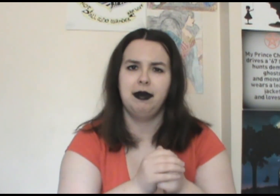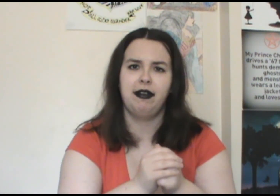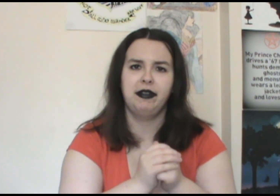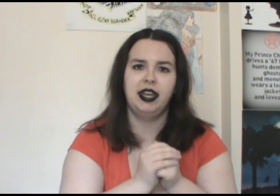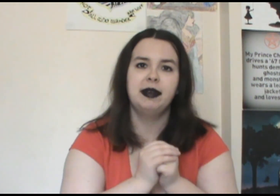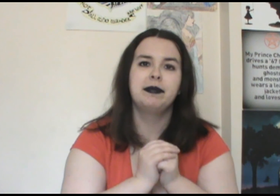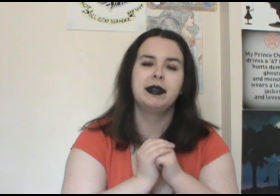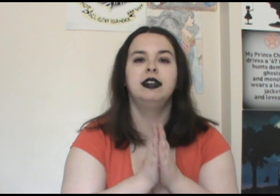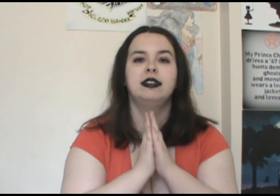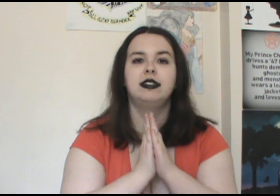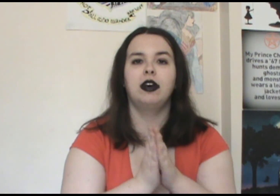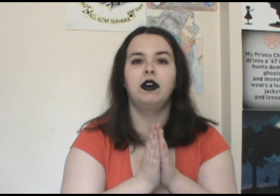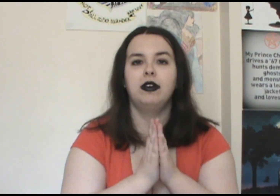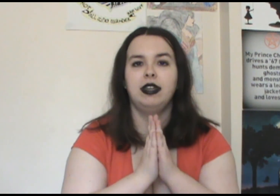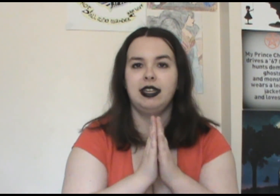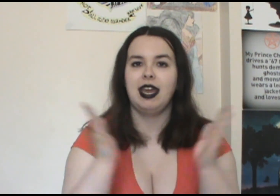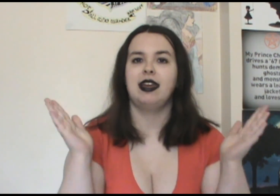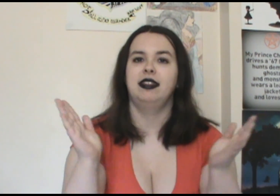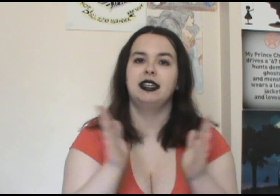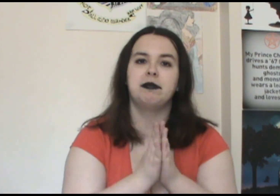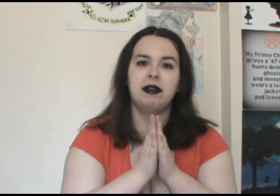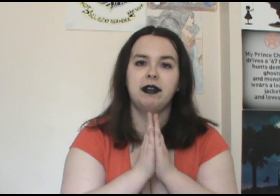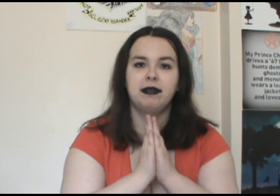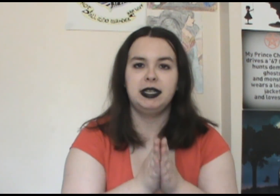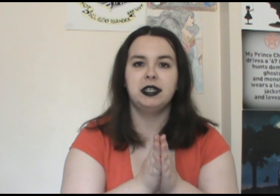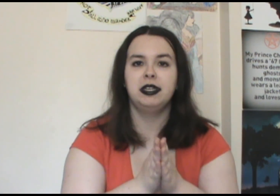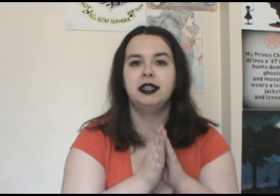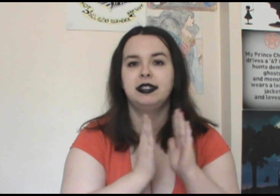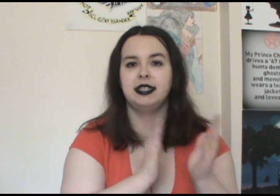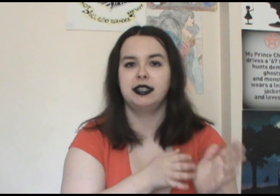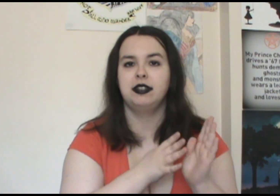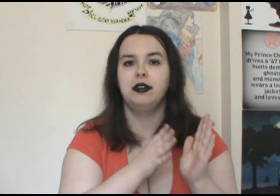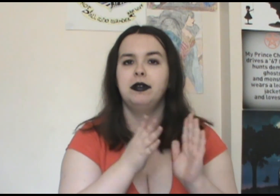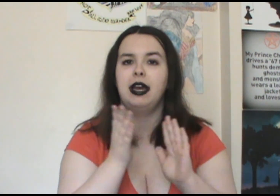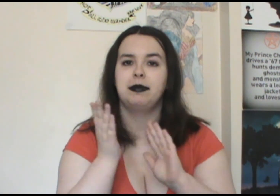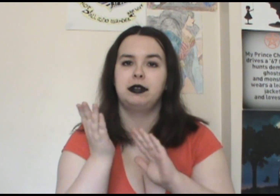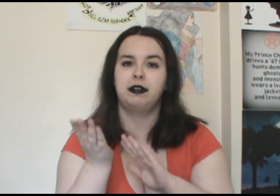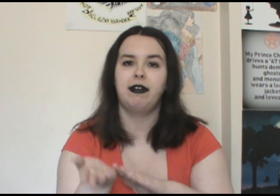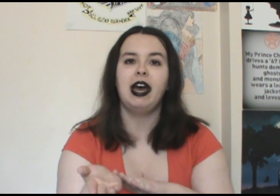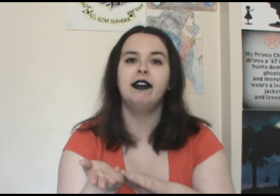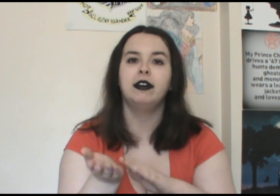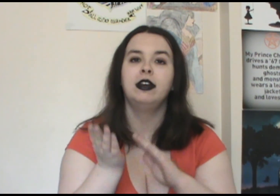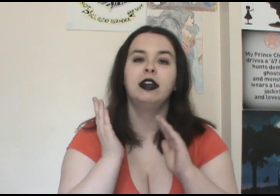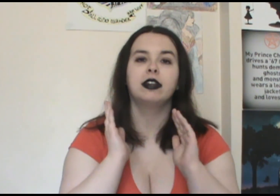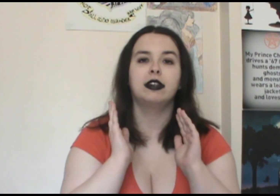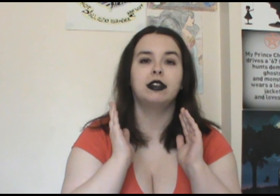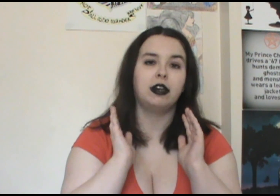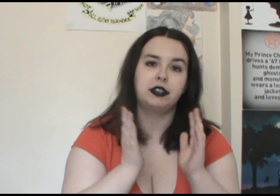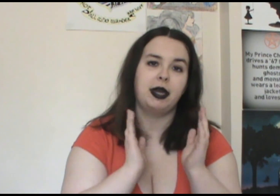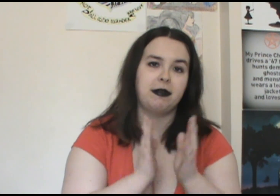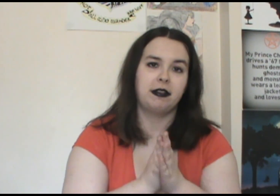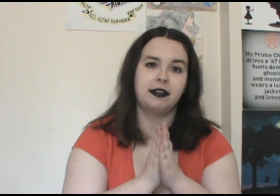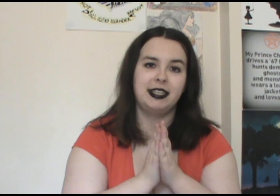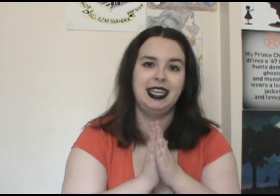of everything. So yeah that's my review of Legion season 2 episode 5 called chapter 13